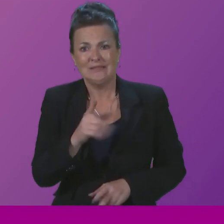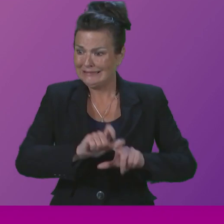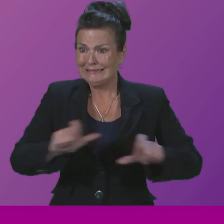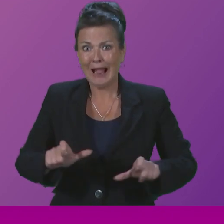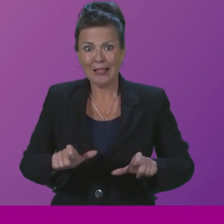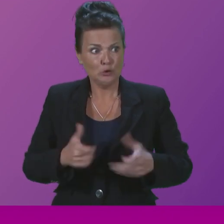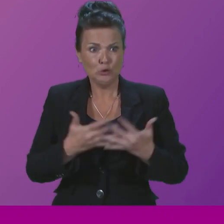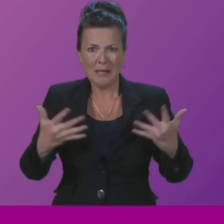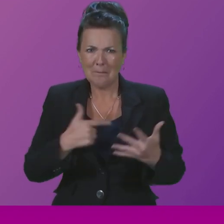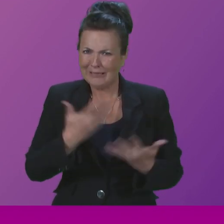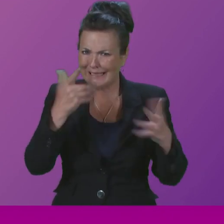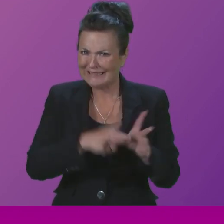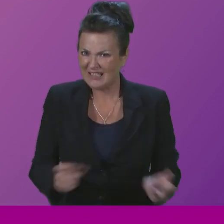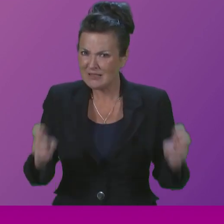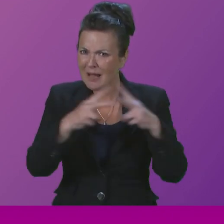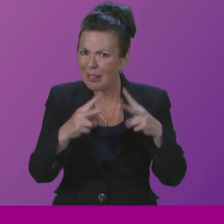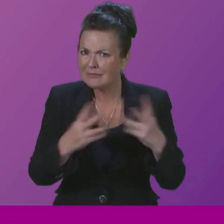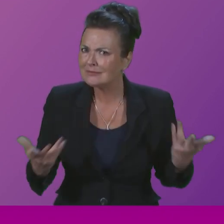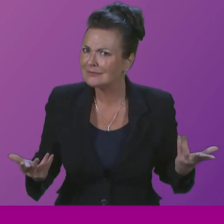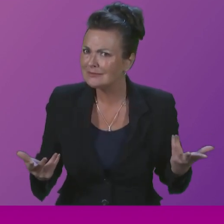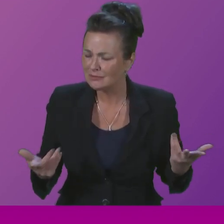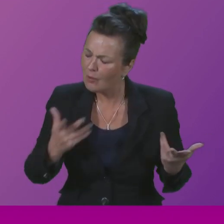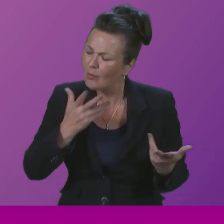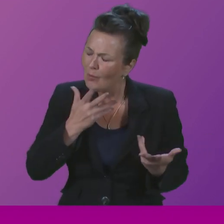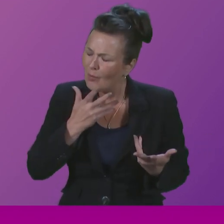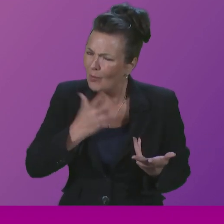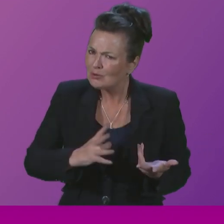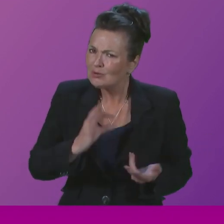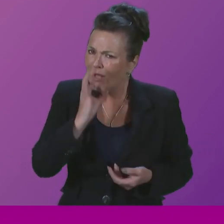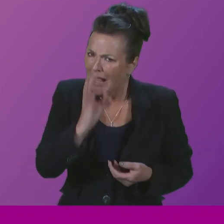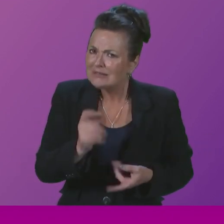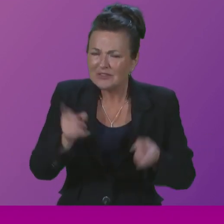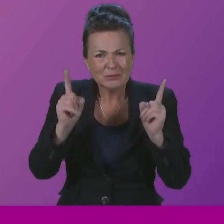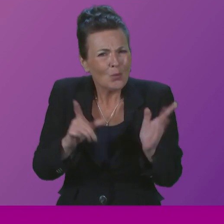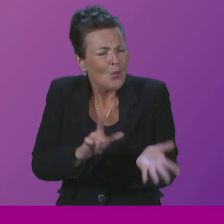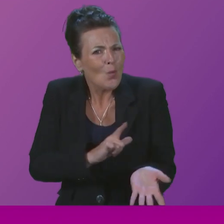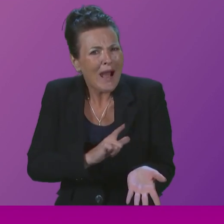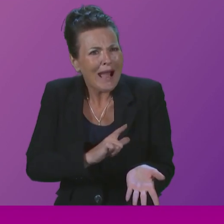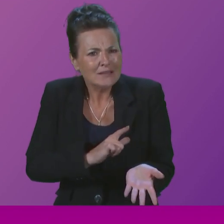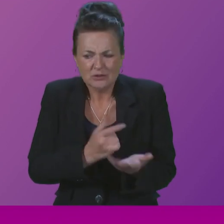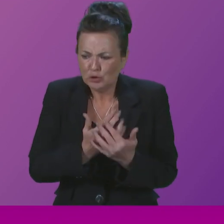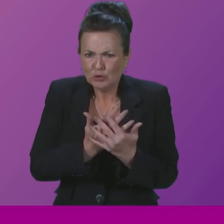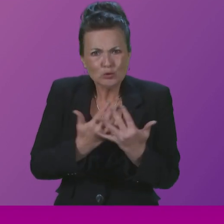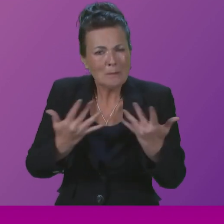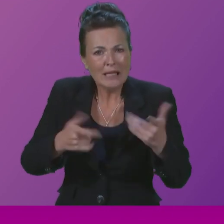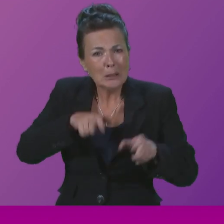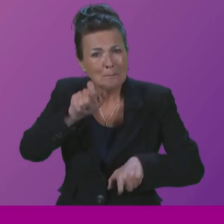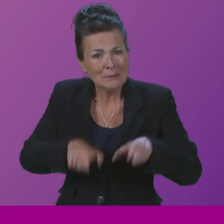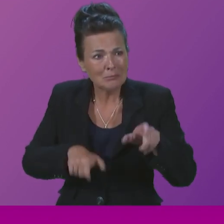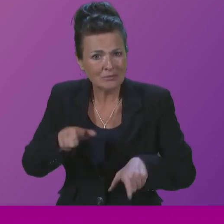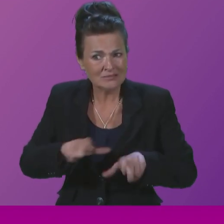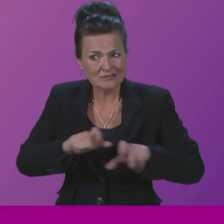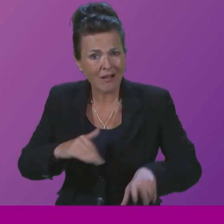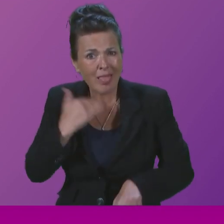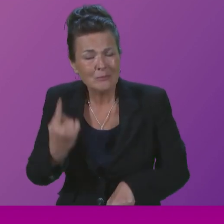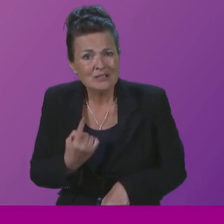but it's doubled in 10 years. I only want to ask this to the First Minister. Why are so many people still taking their lives